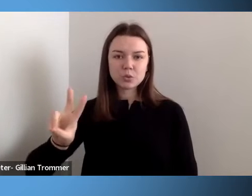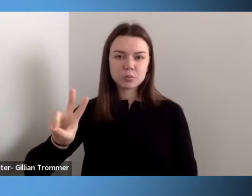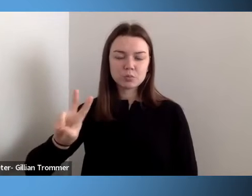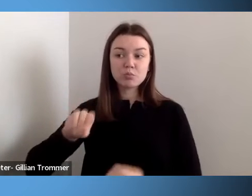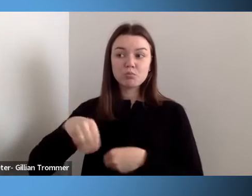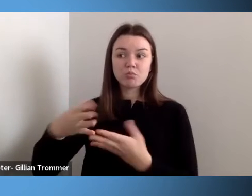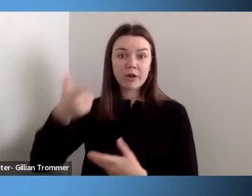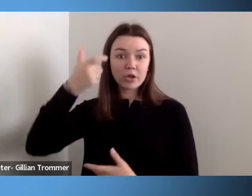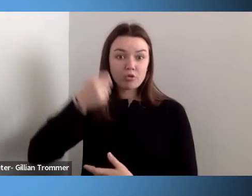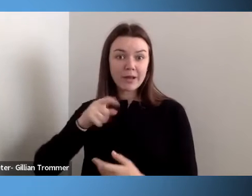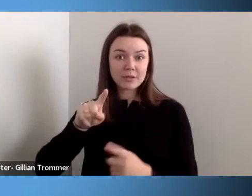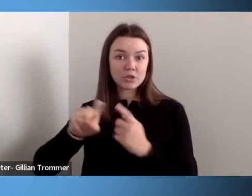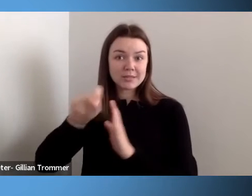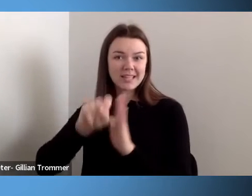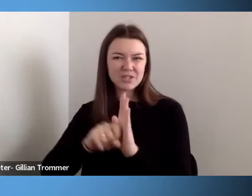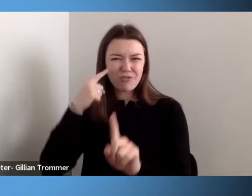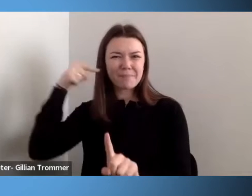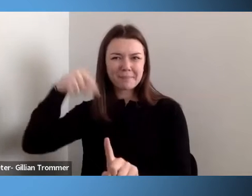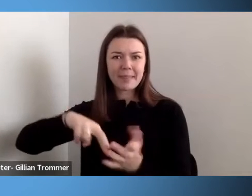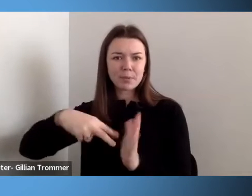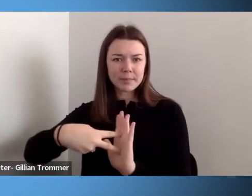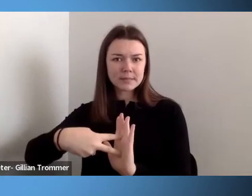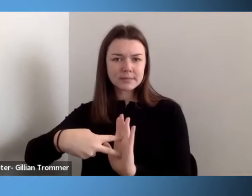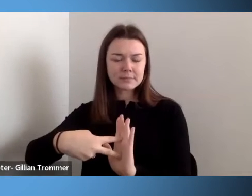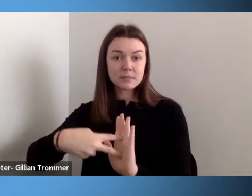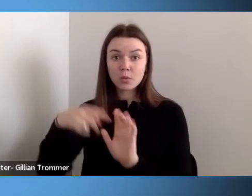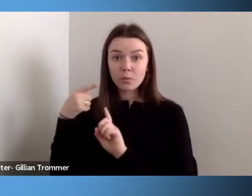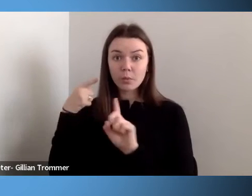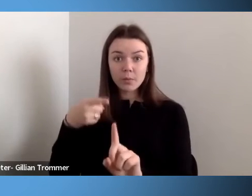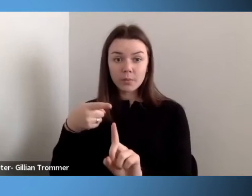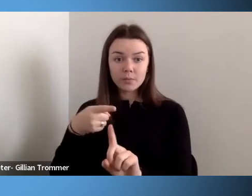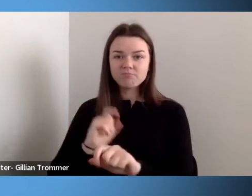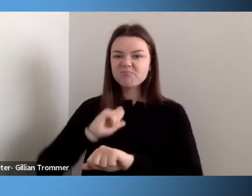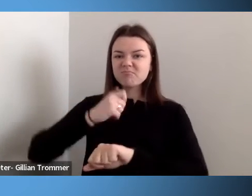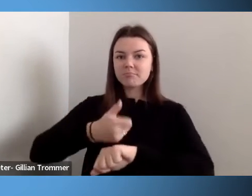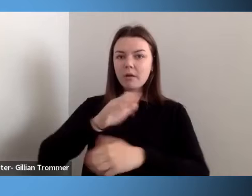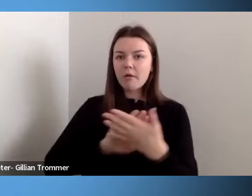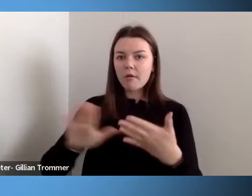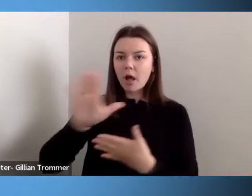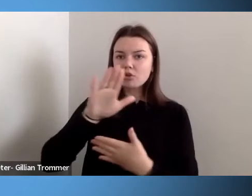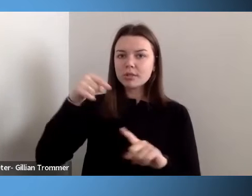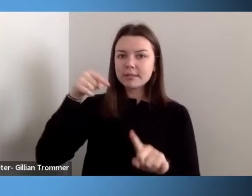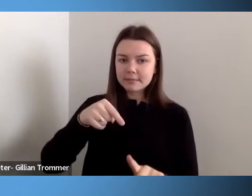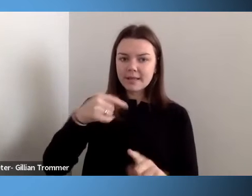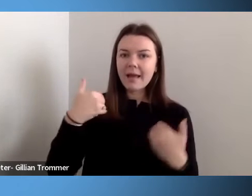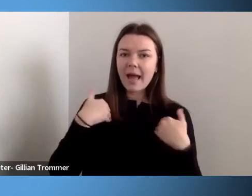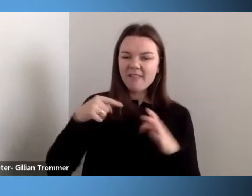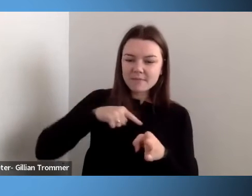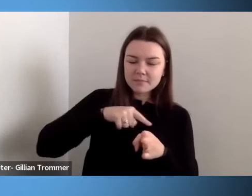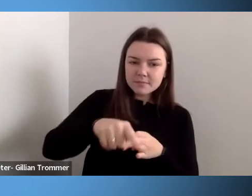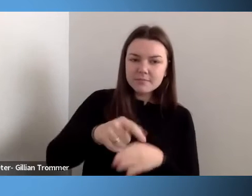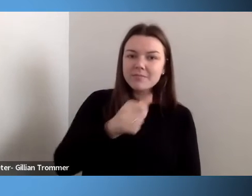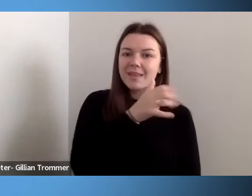that specific purpose of establishing colleges that specialize in agricultural and